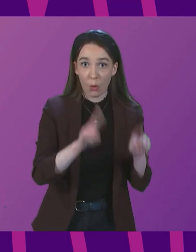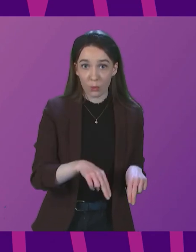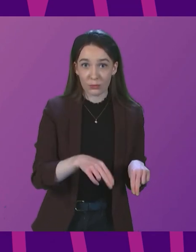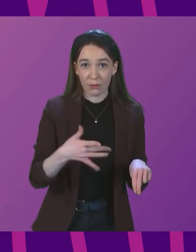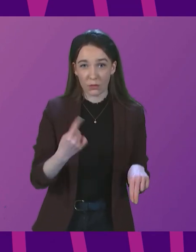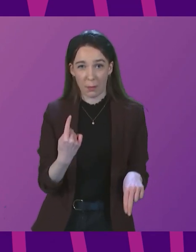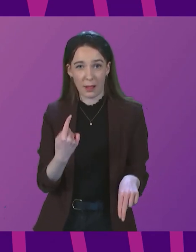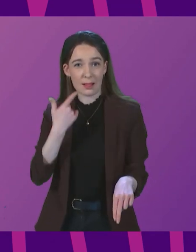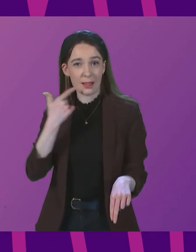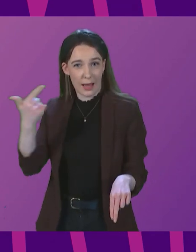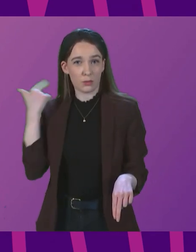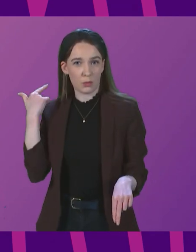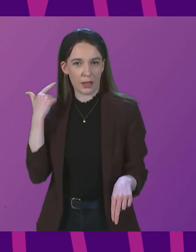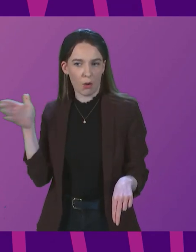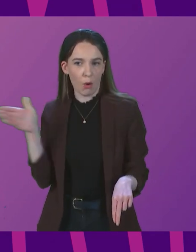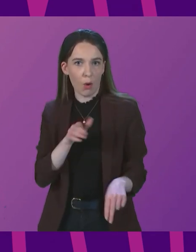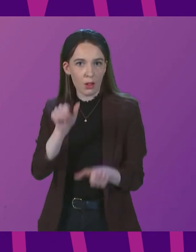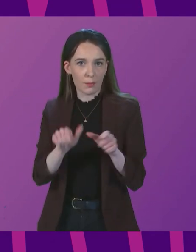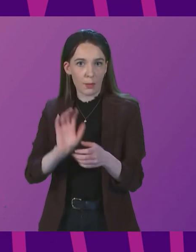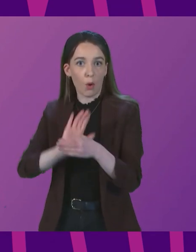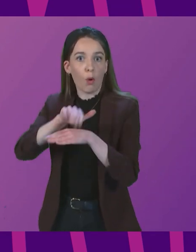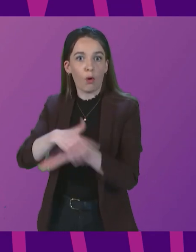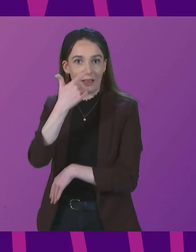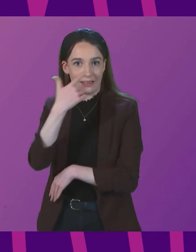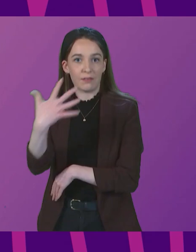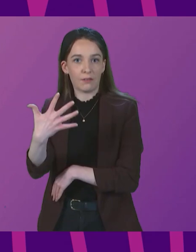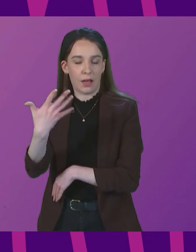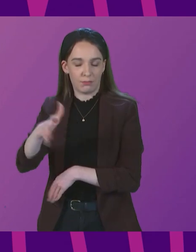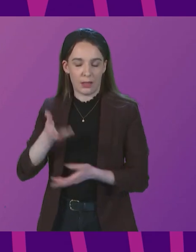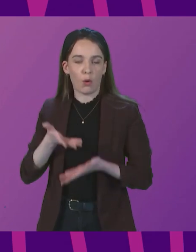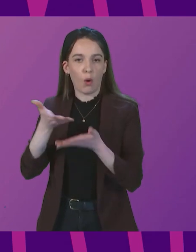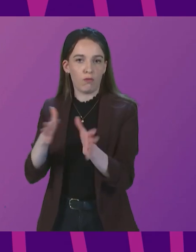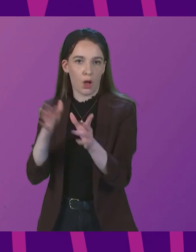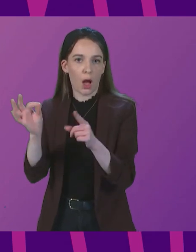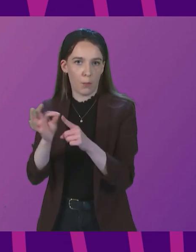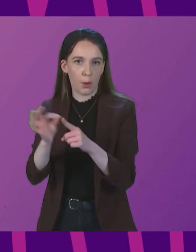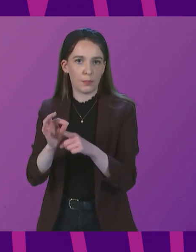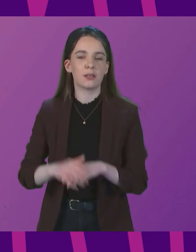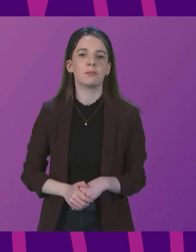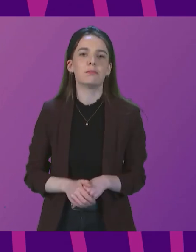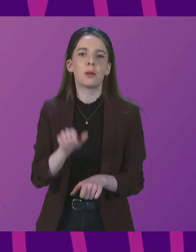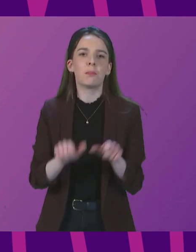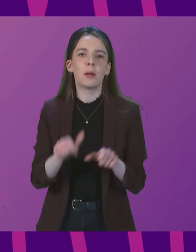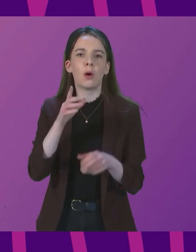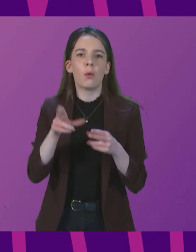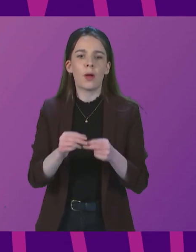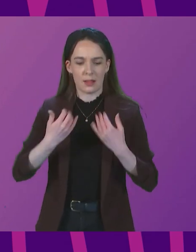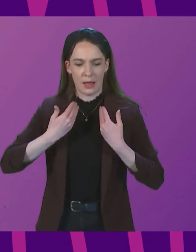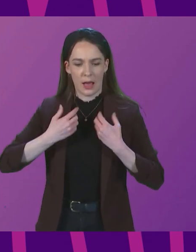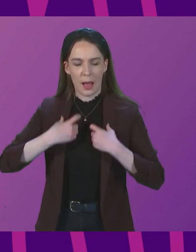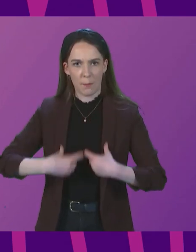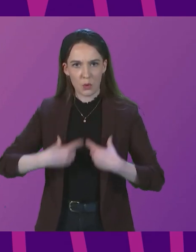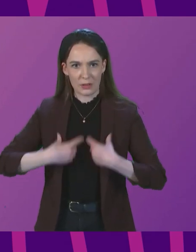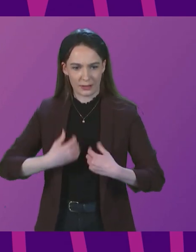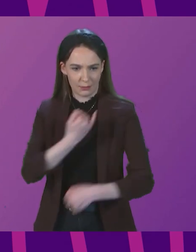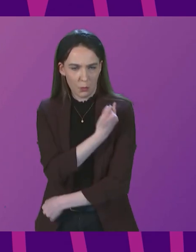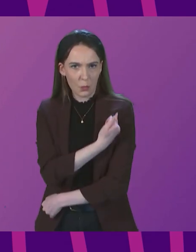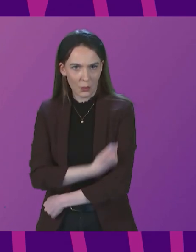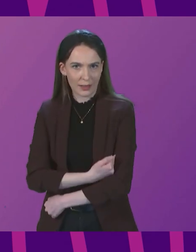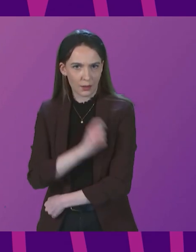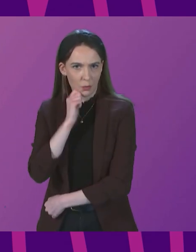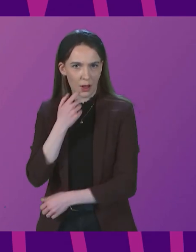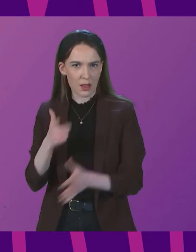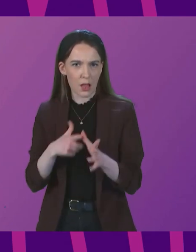to everyone aged 75 and over. People with suppressed immune systems will have appointments for additional